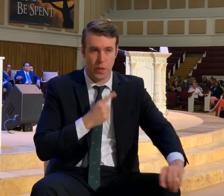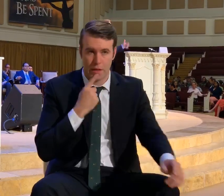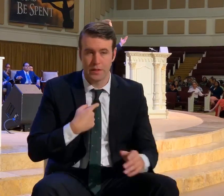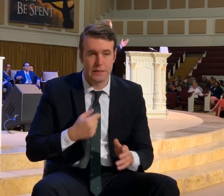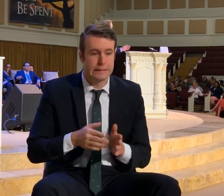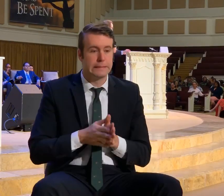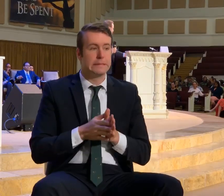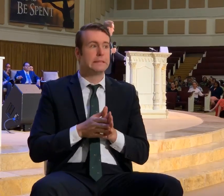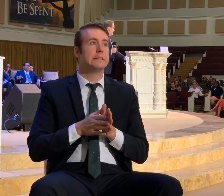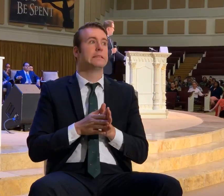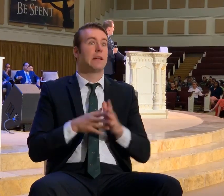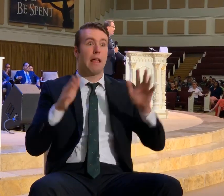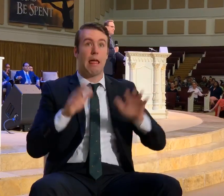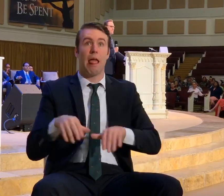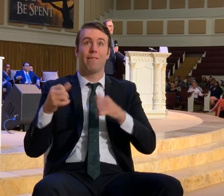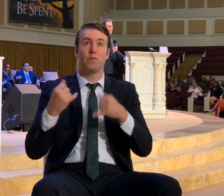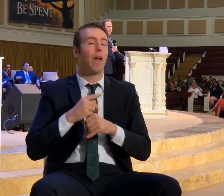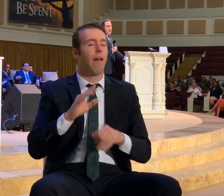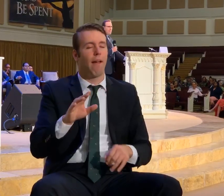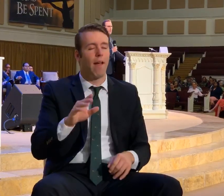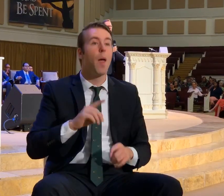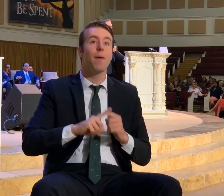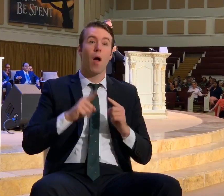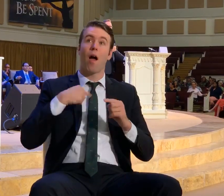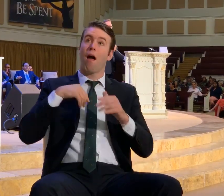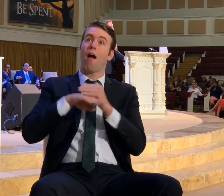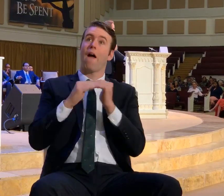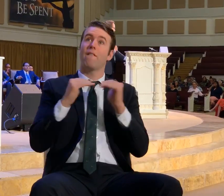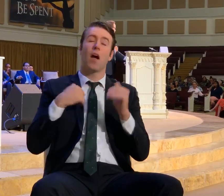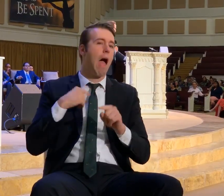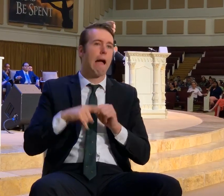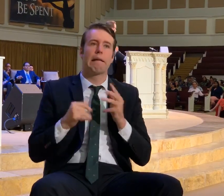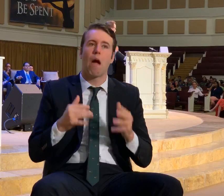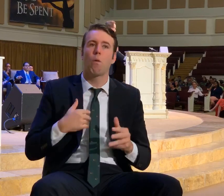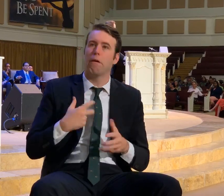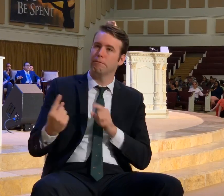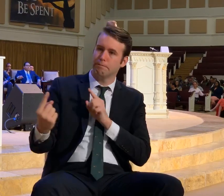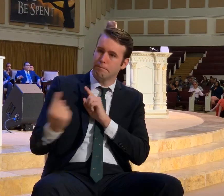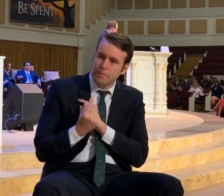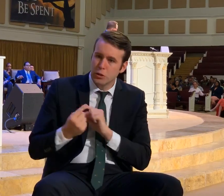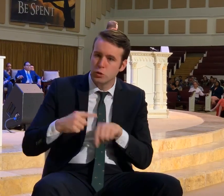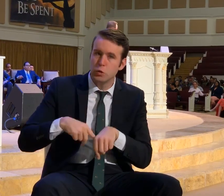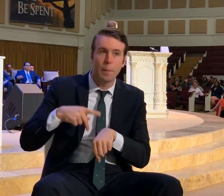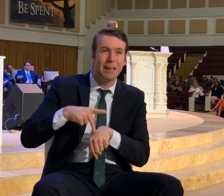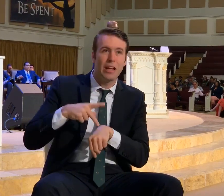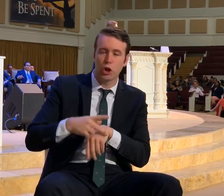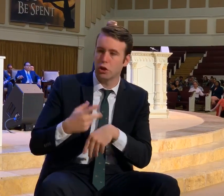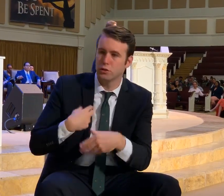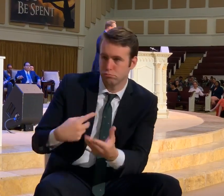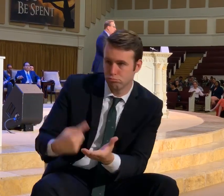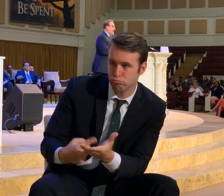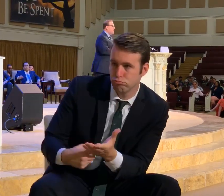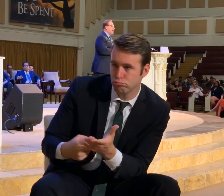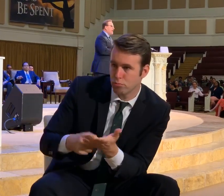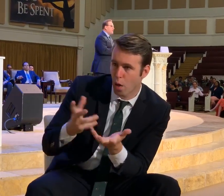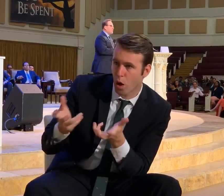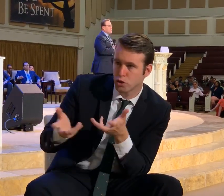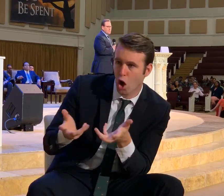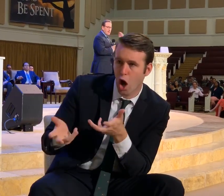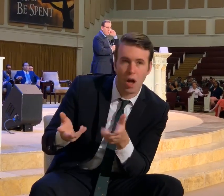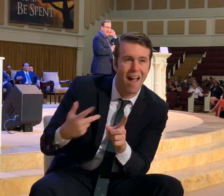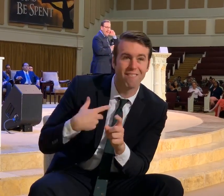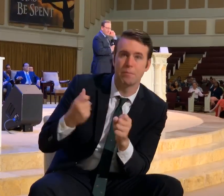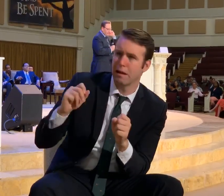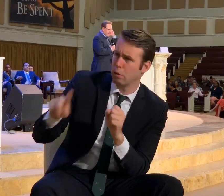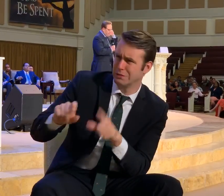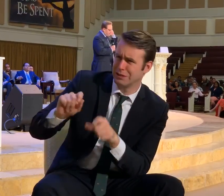Well, I'm going to leave today. When I get to heaven, I'm going to enjoy talking with the Apostle Peter because I've got a lot of